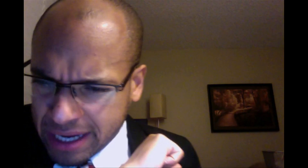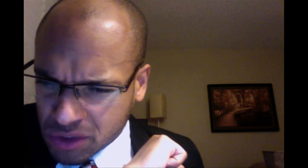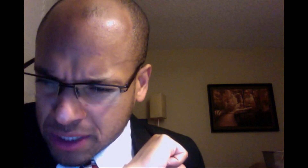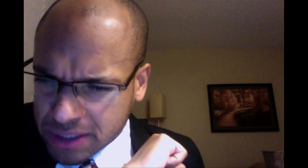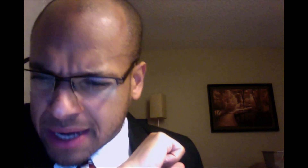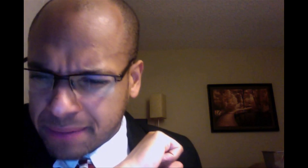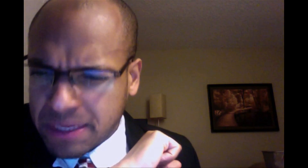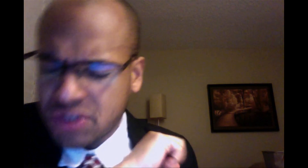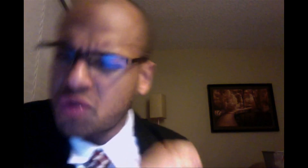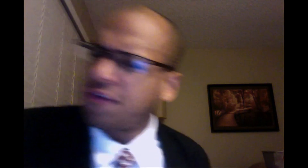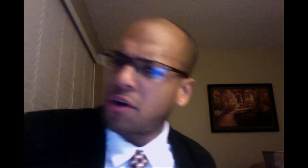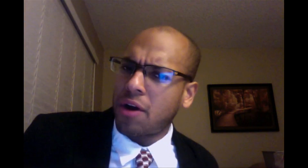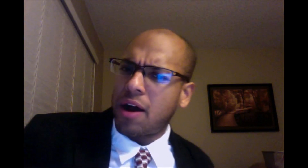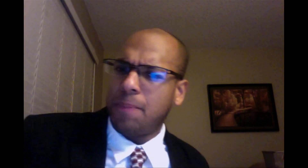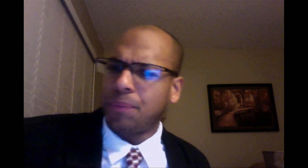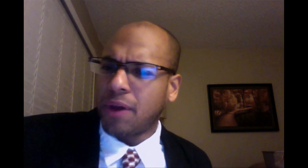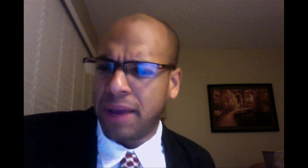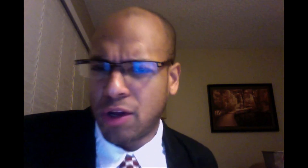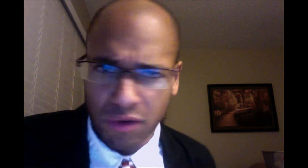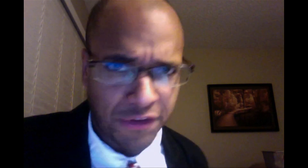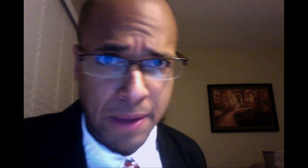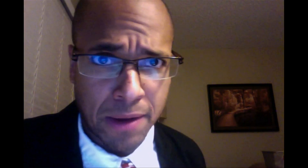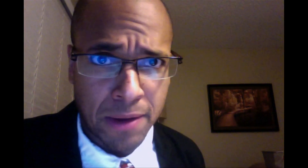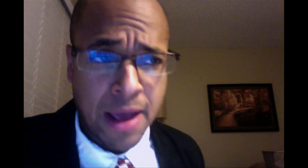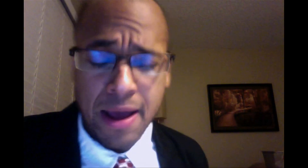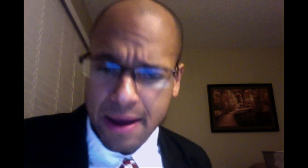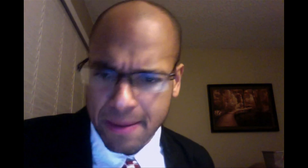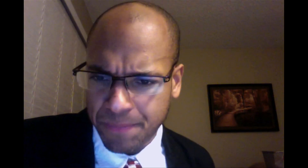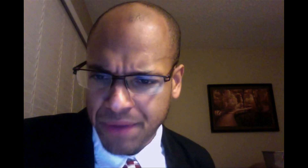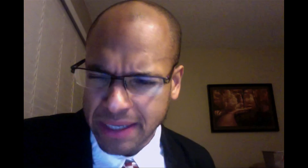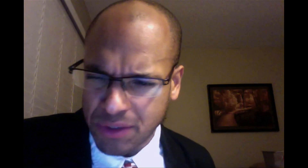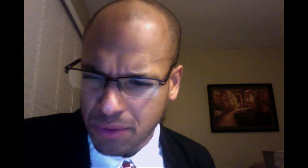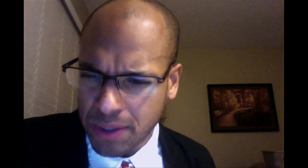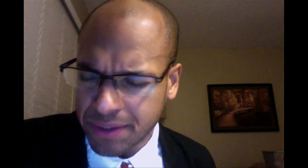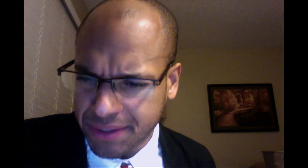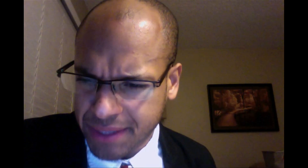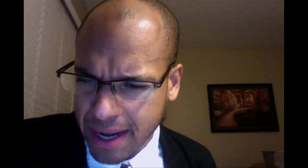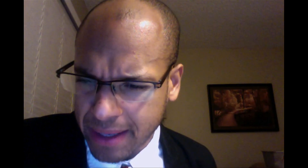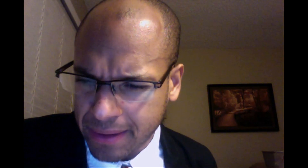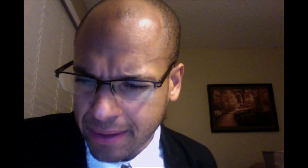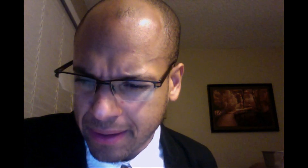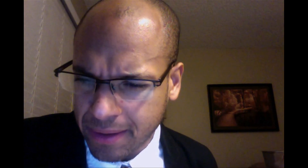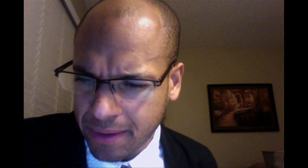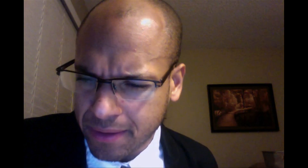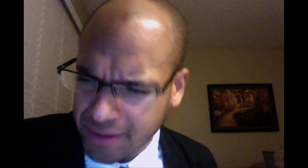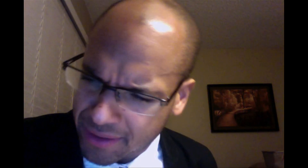Hazelnut. I'm not sure if you're a male or a female. I do understand. Is this that